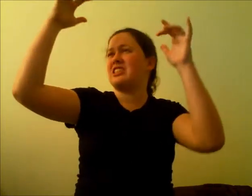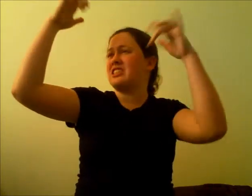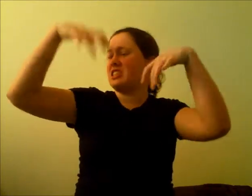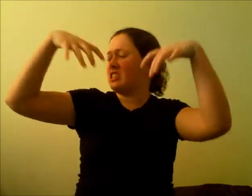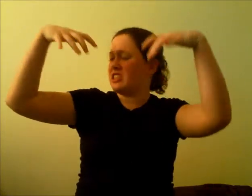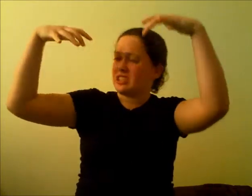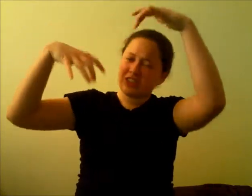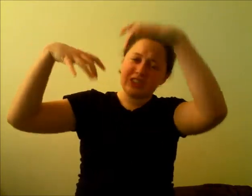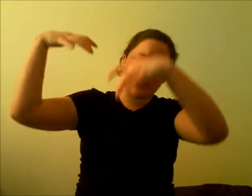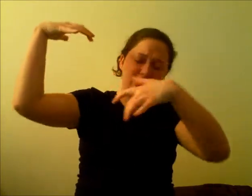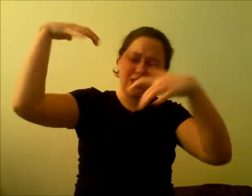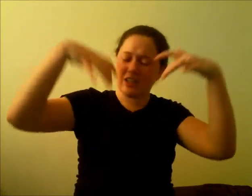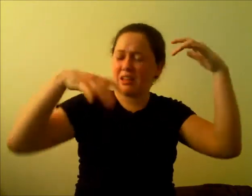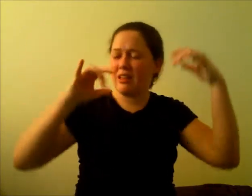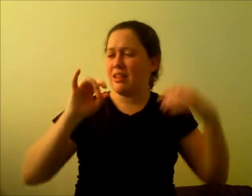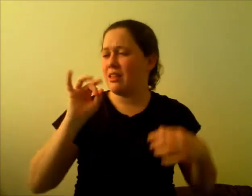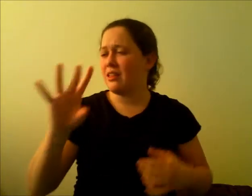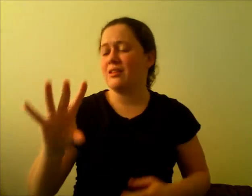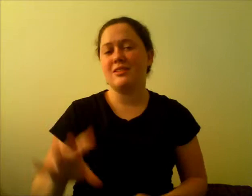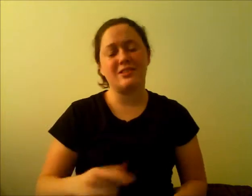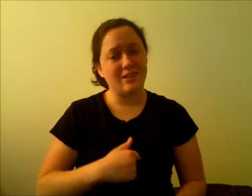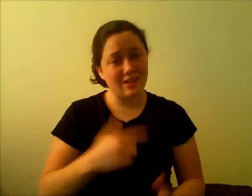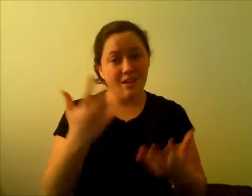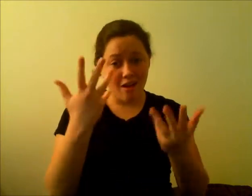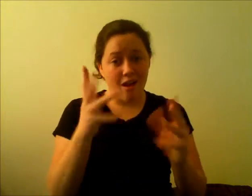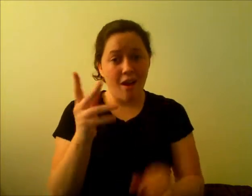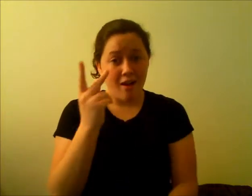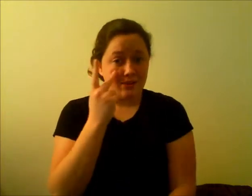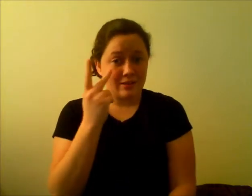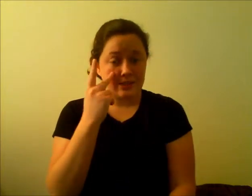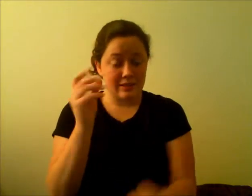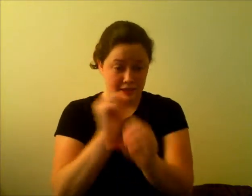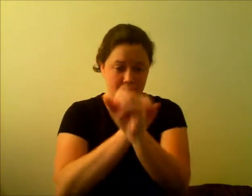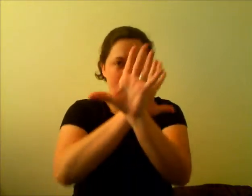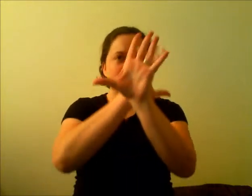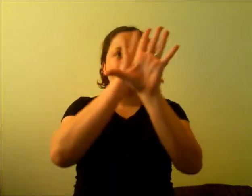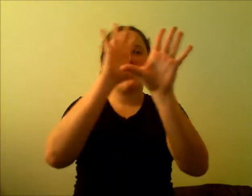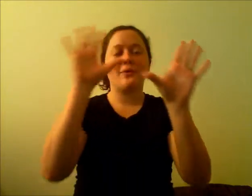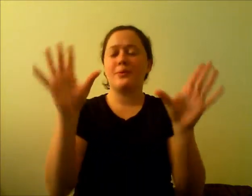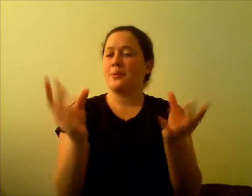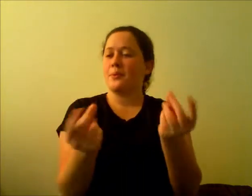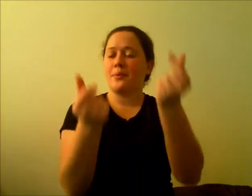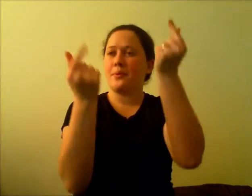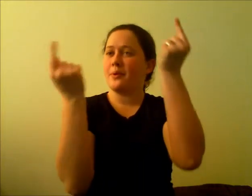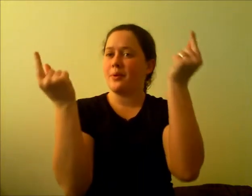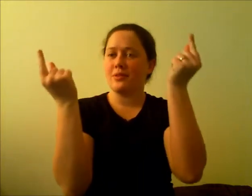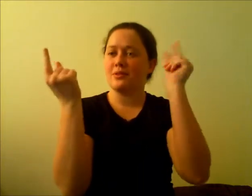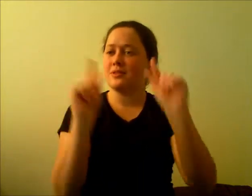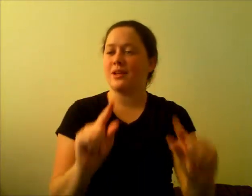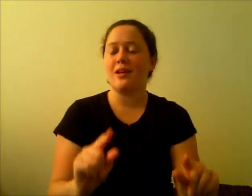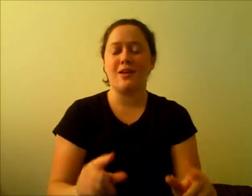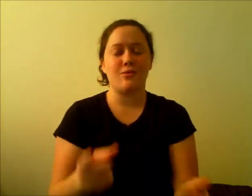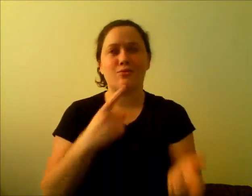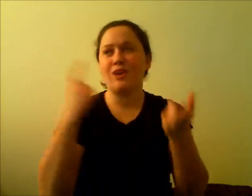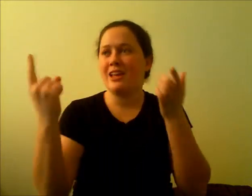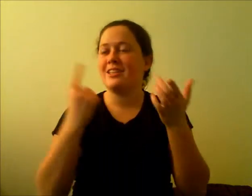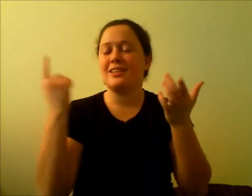is falling I've seen miracles just happen